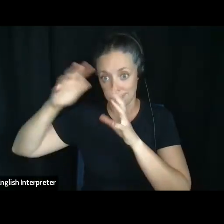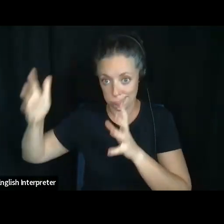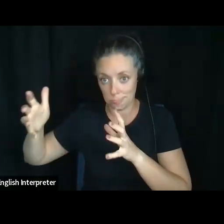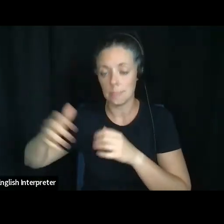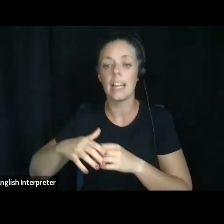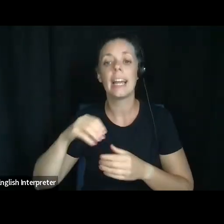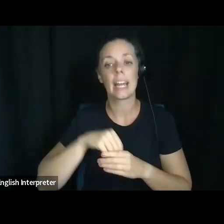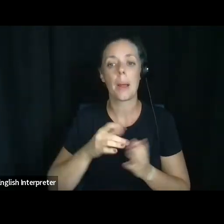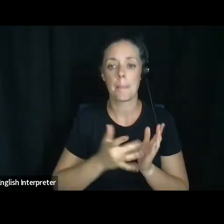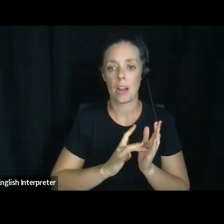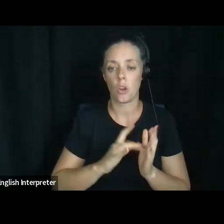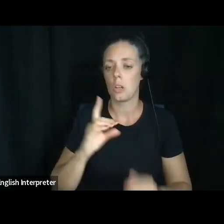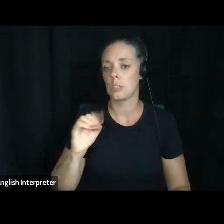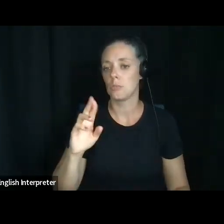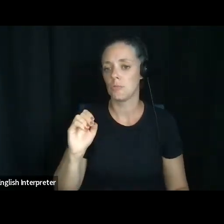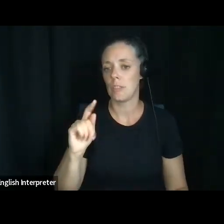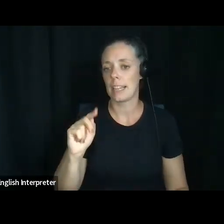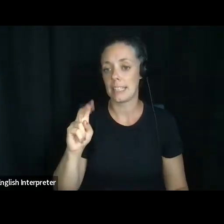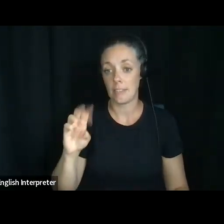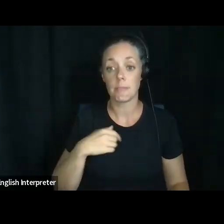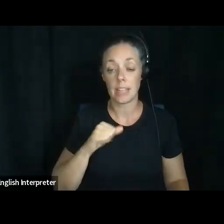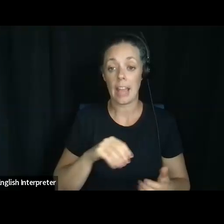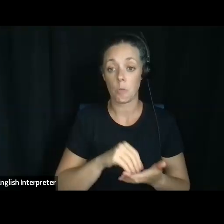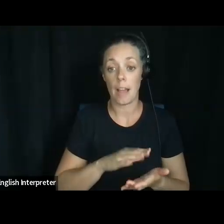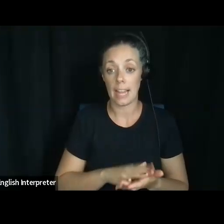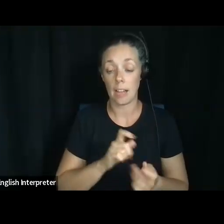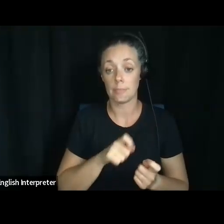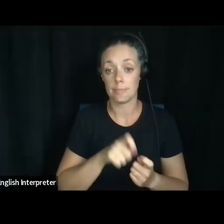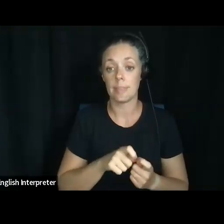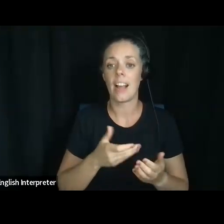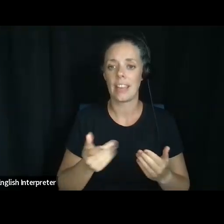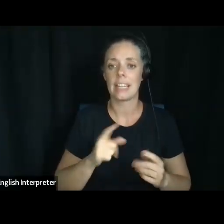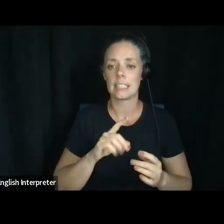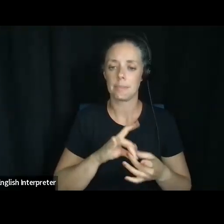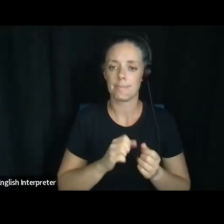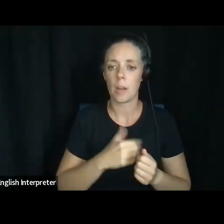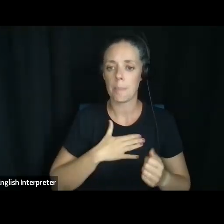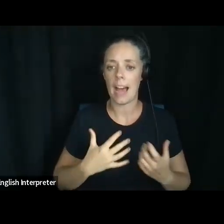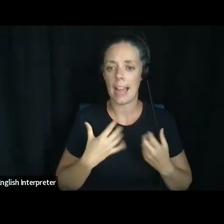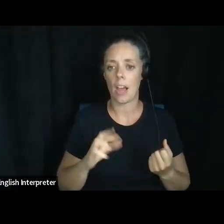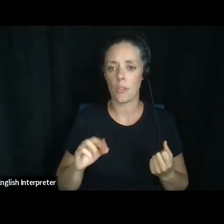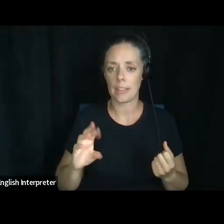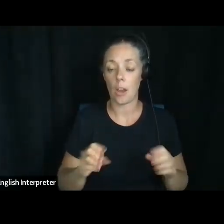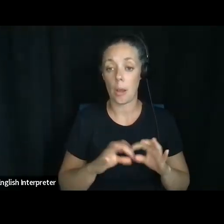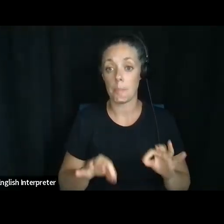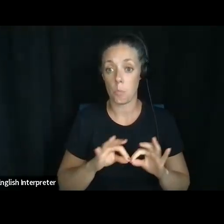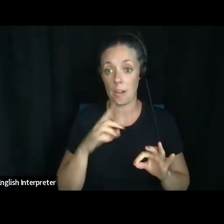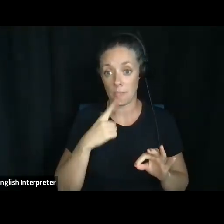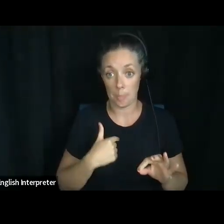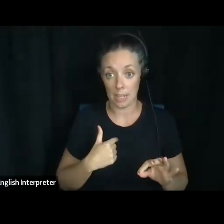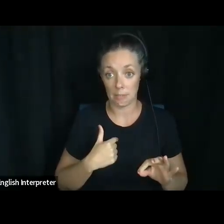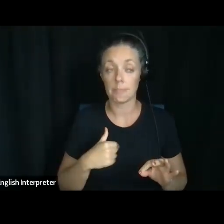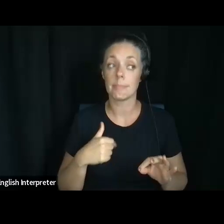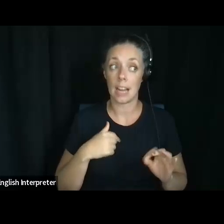medical directive, I can put in writing, uh, things about my healthcare that are important to me. So I can put in